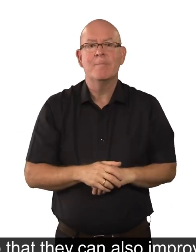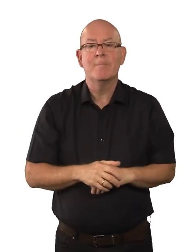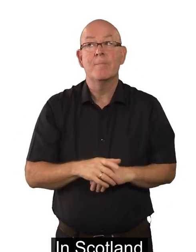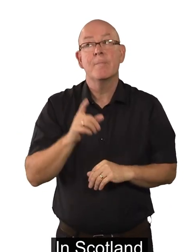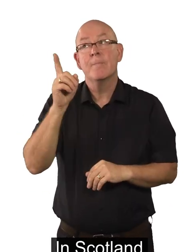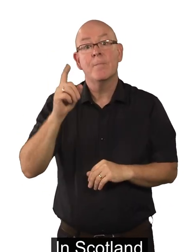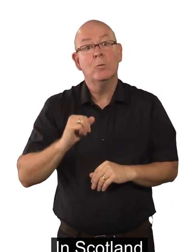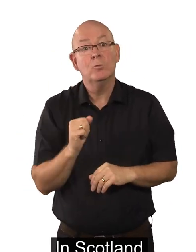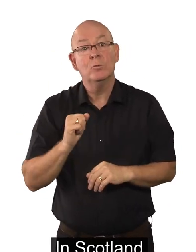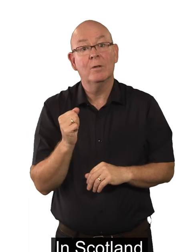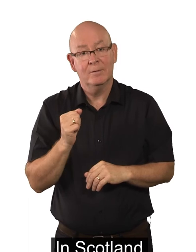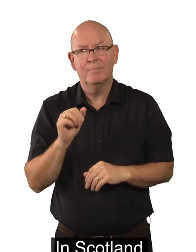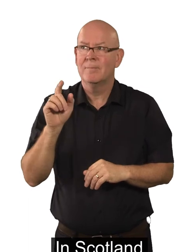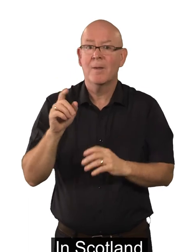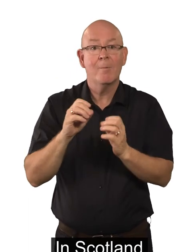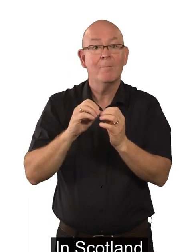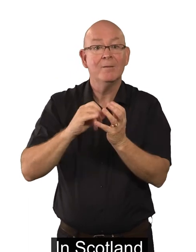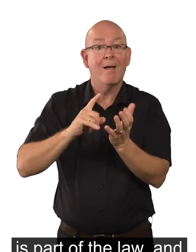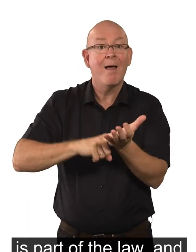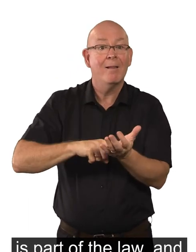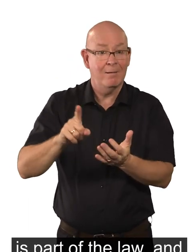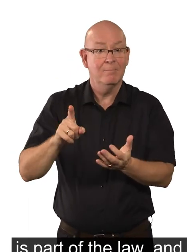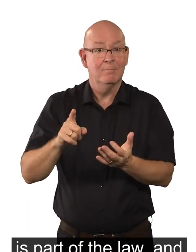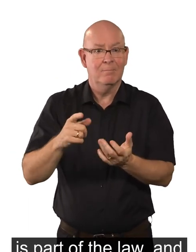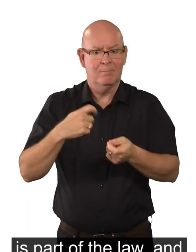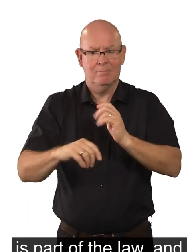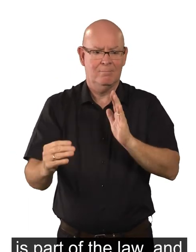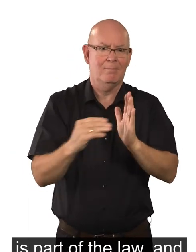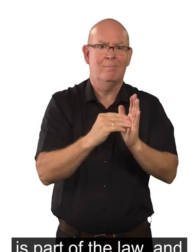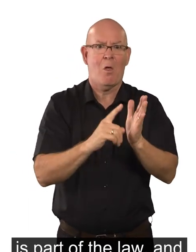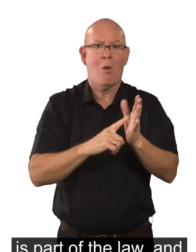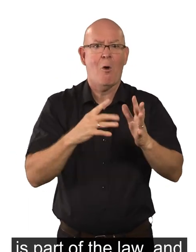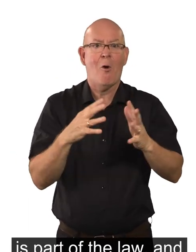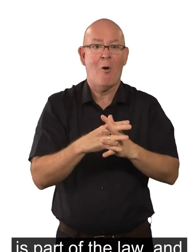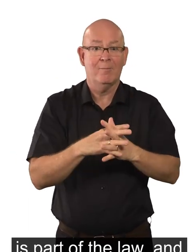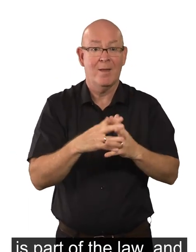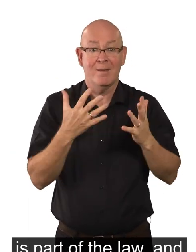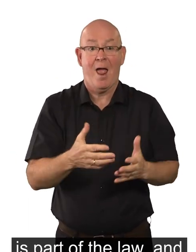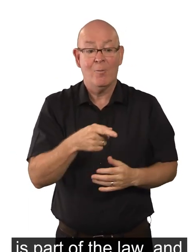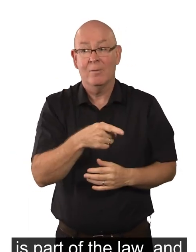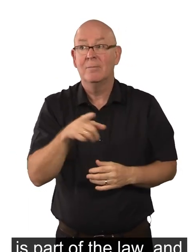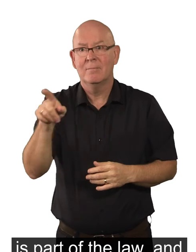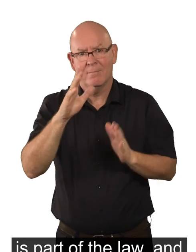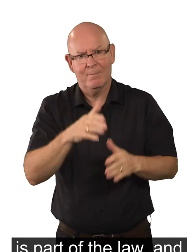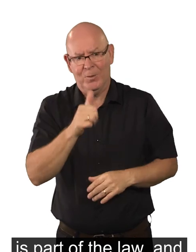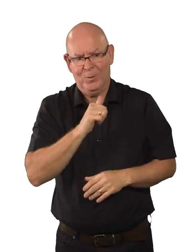In Scotland, British Sign Language is part of the law and its use is being encouraged.